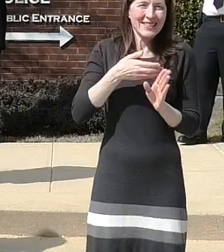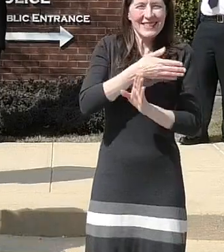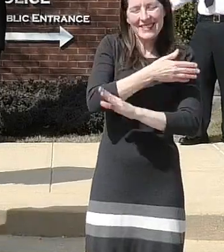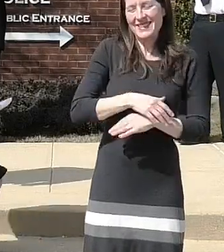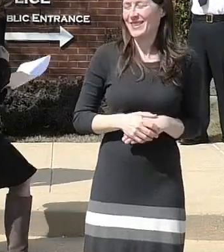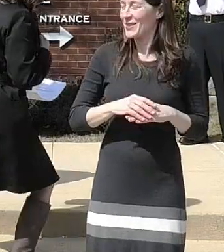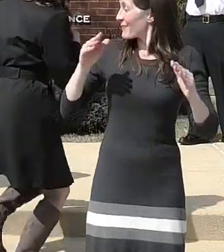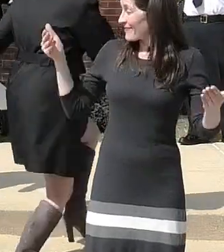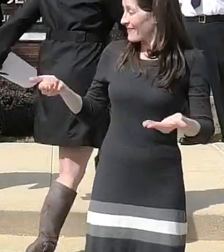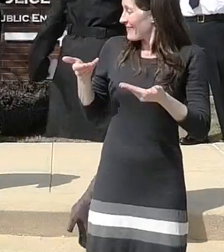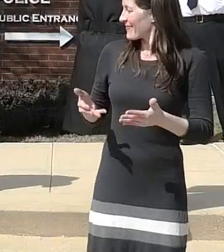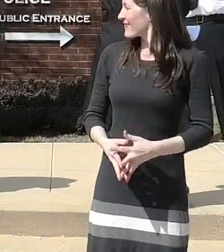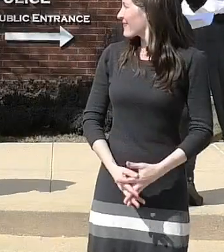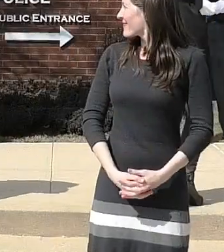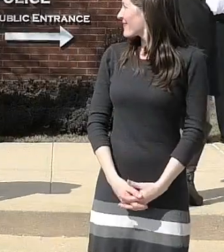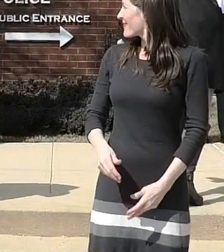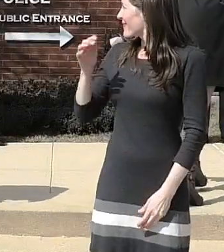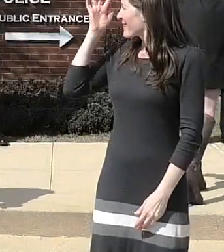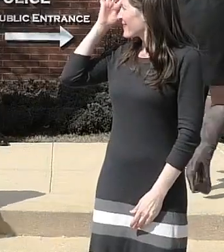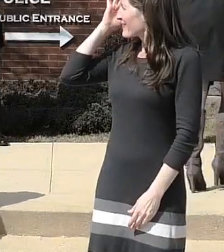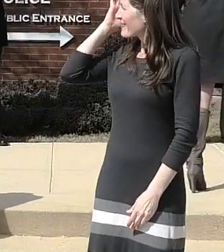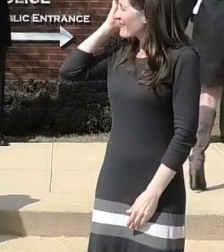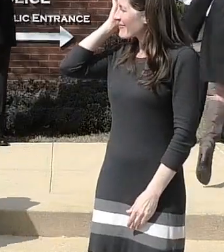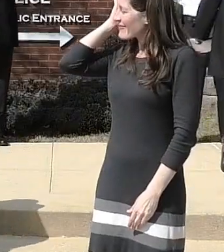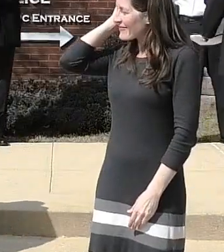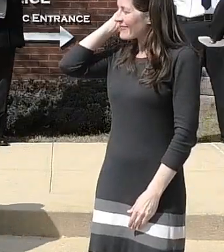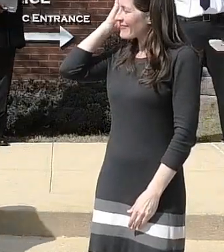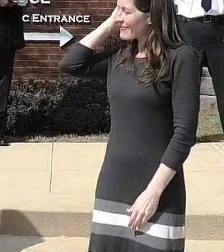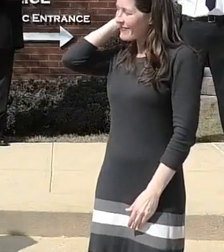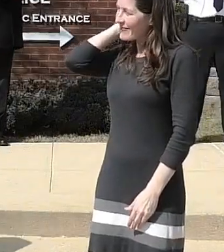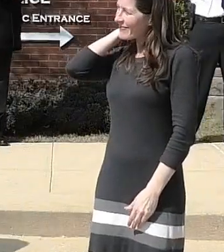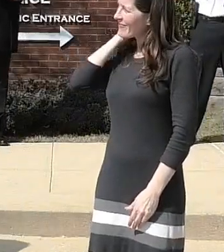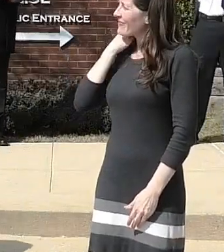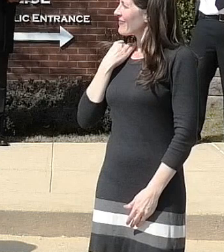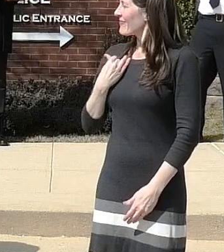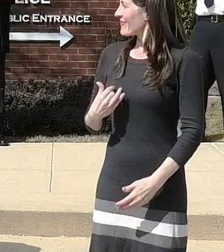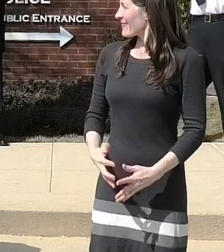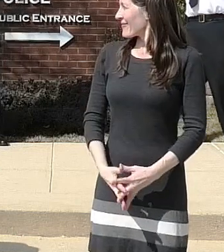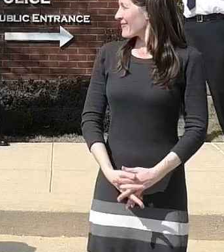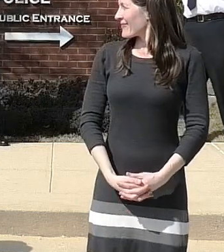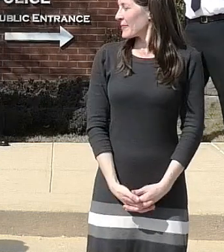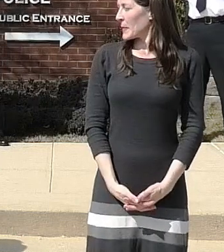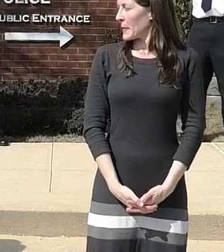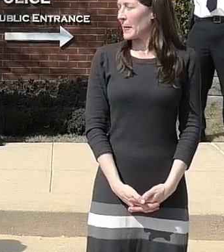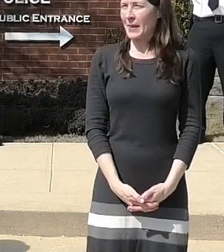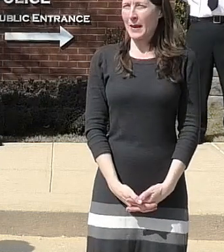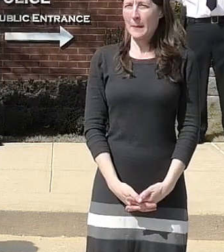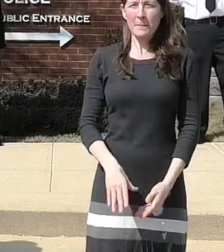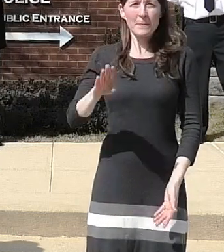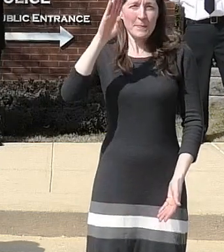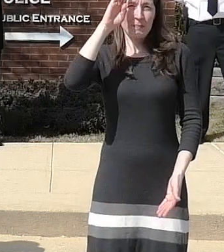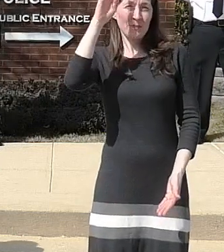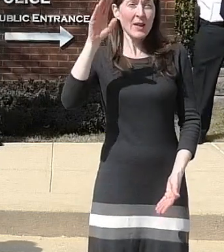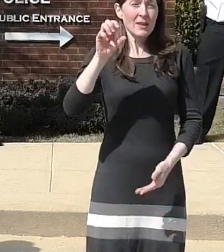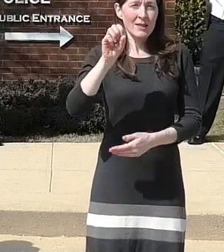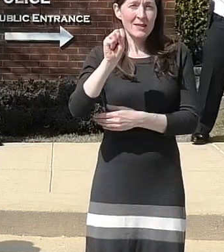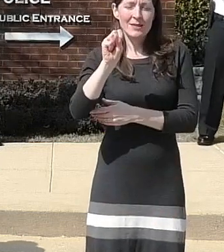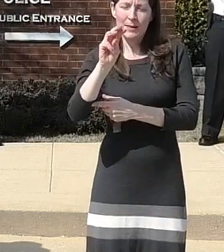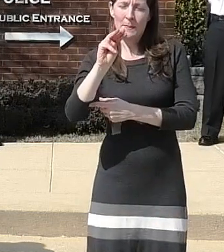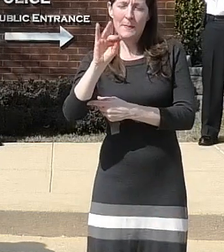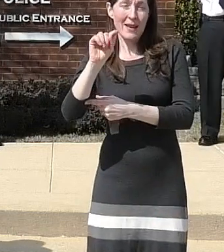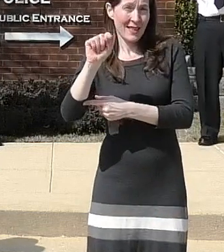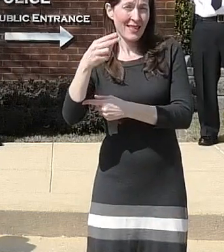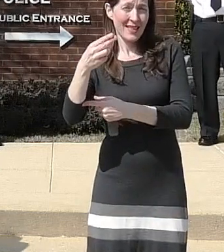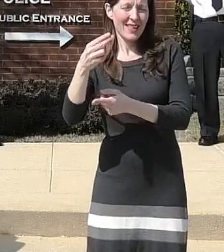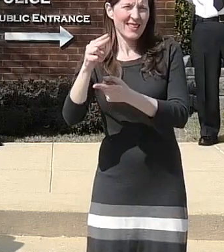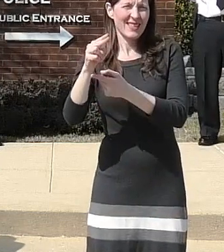hi that's uh smith smith